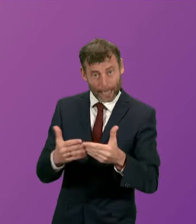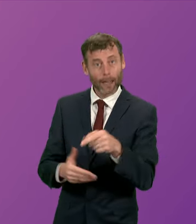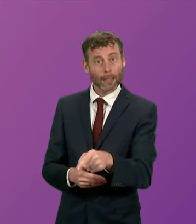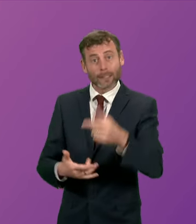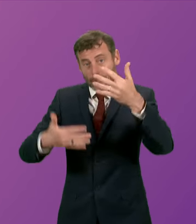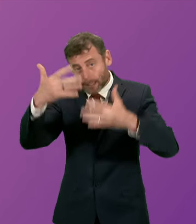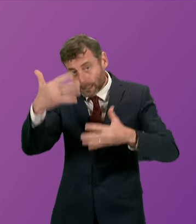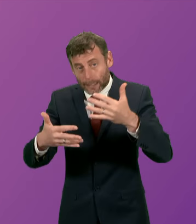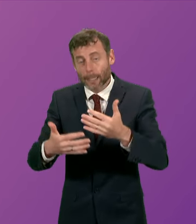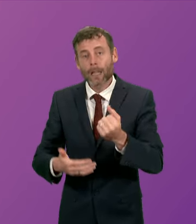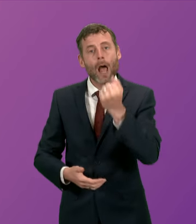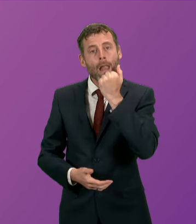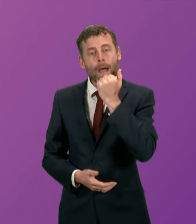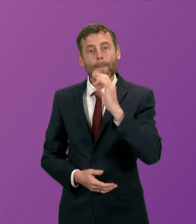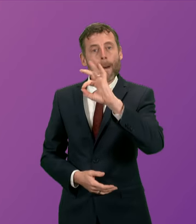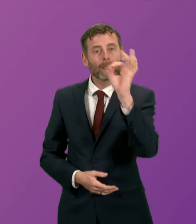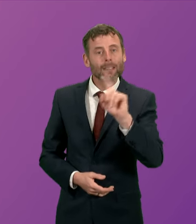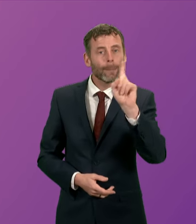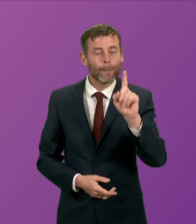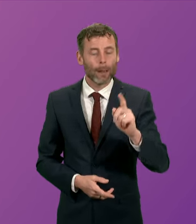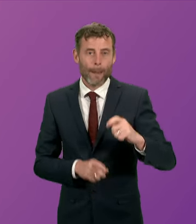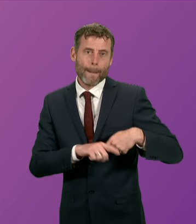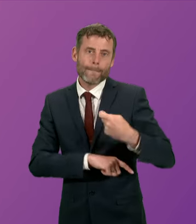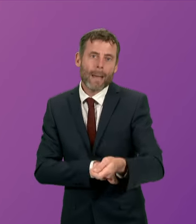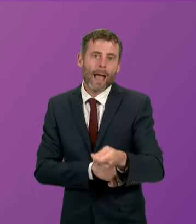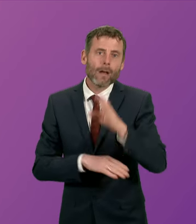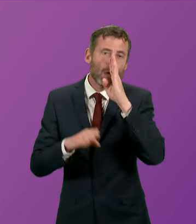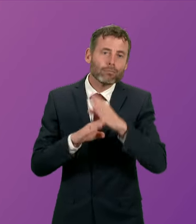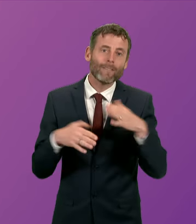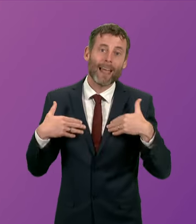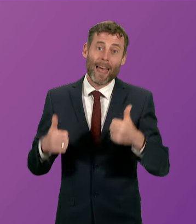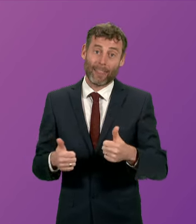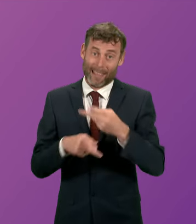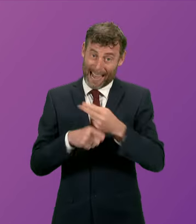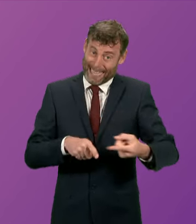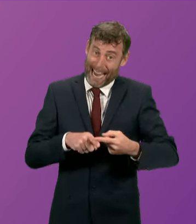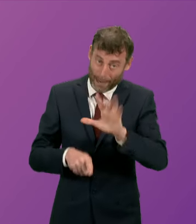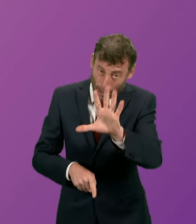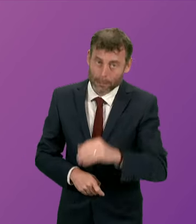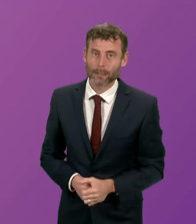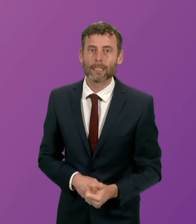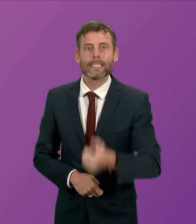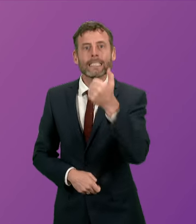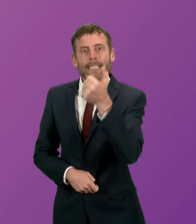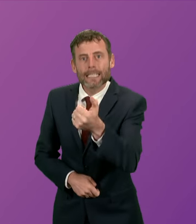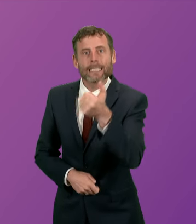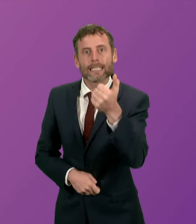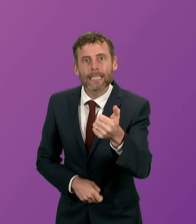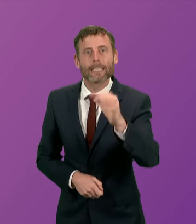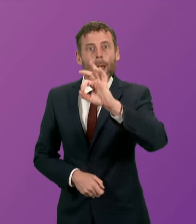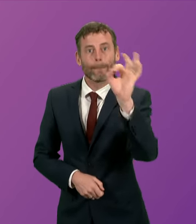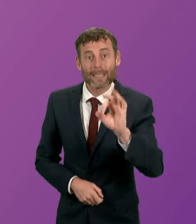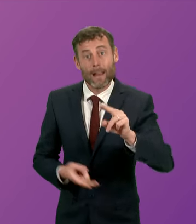of people self-funding for private health care in England is 66%